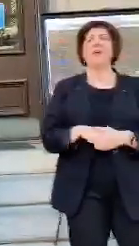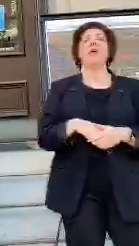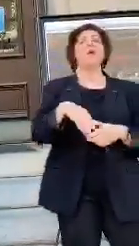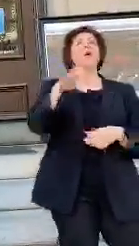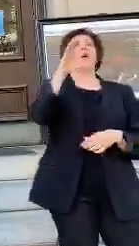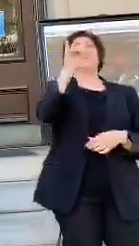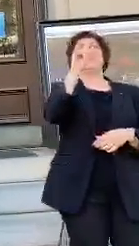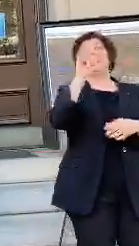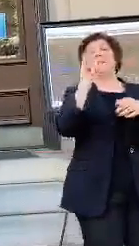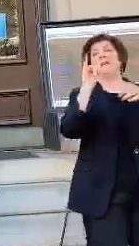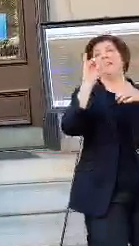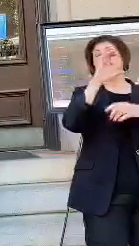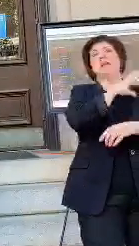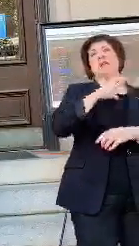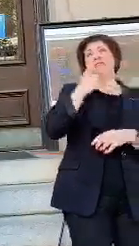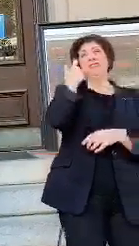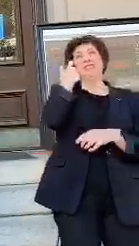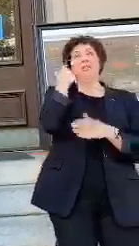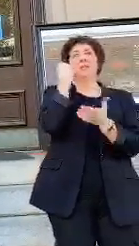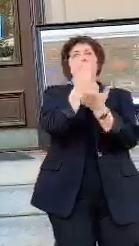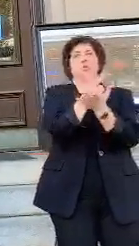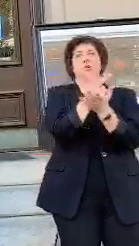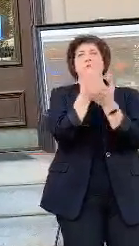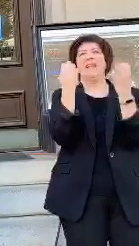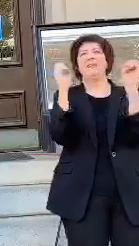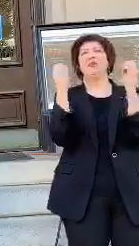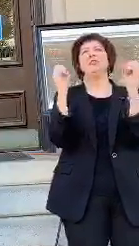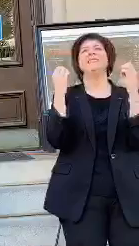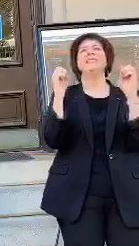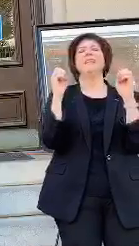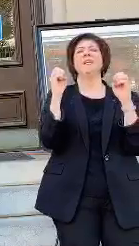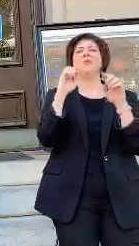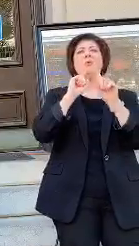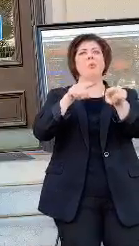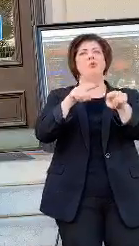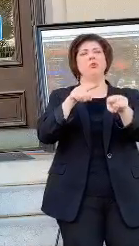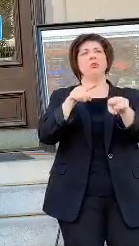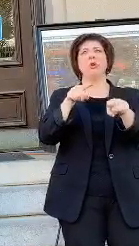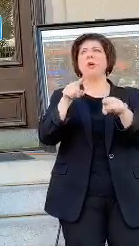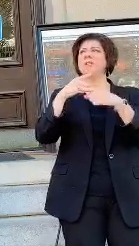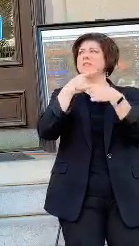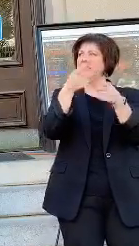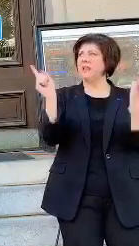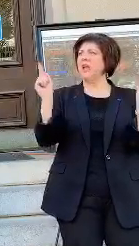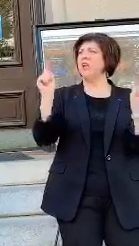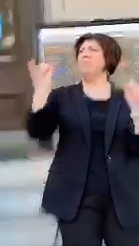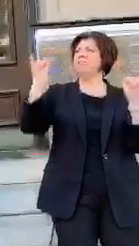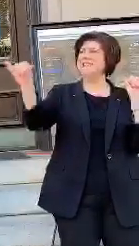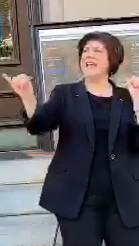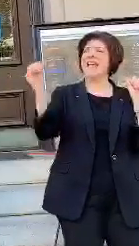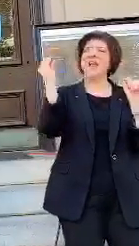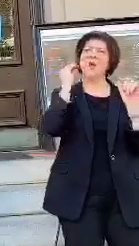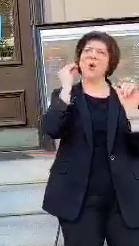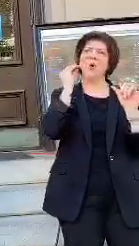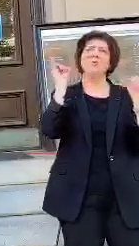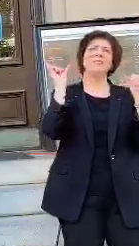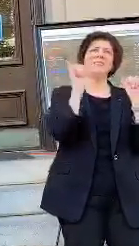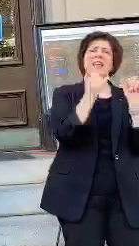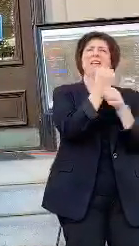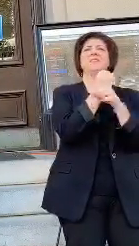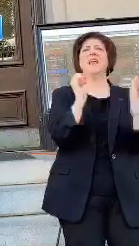City Council just approved an emergency order declaring a stay home, stay safe